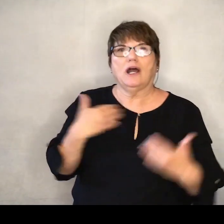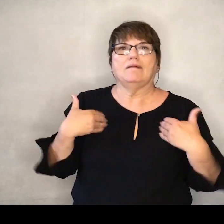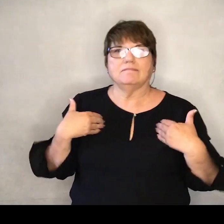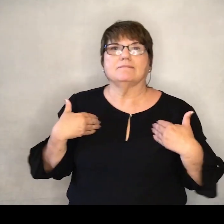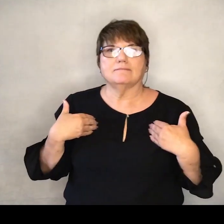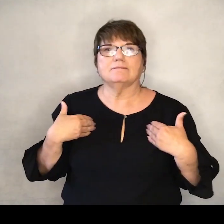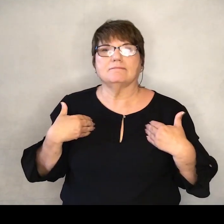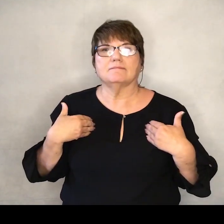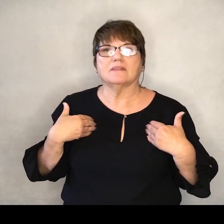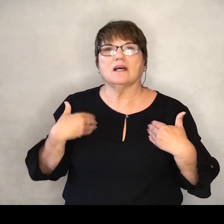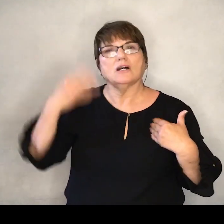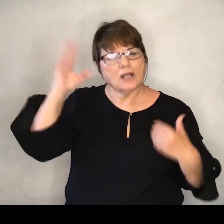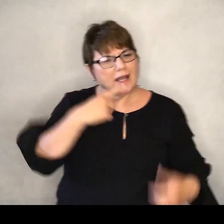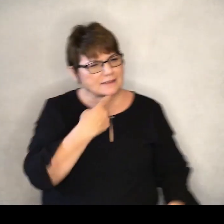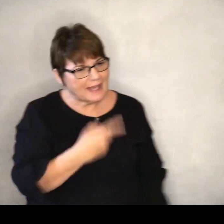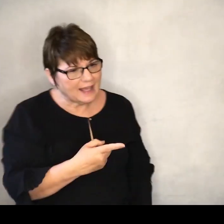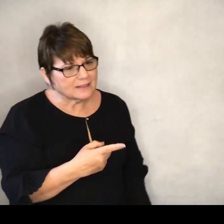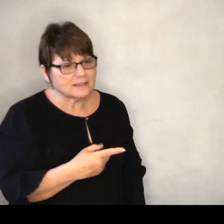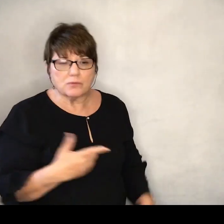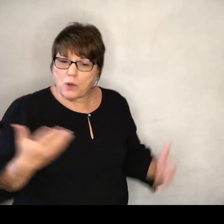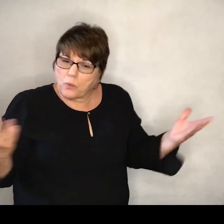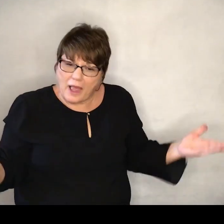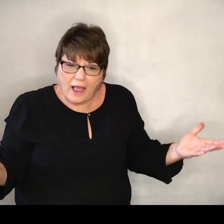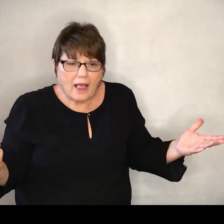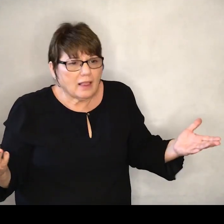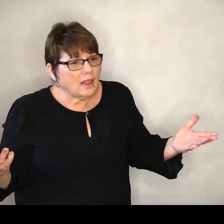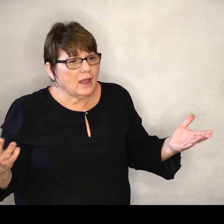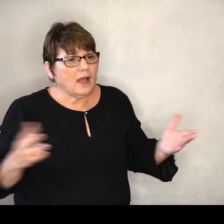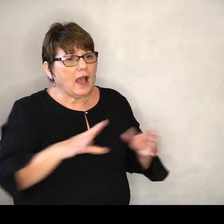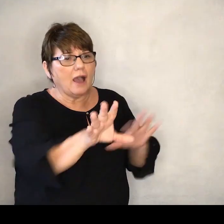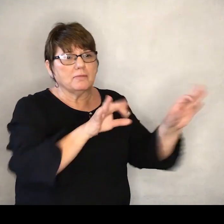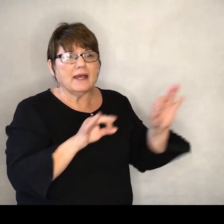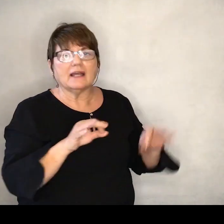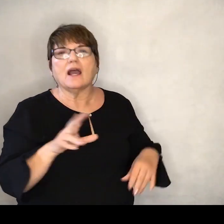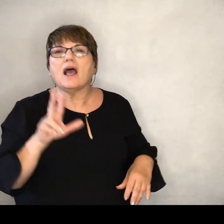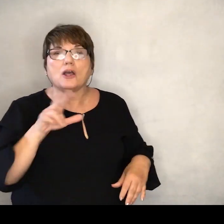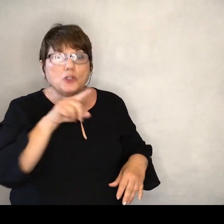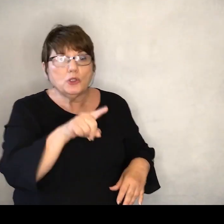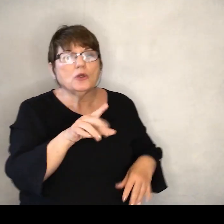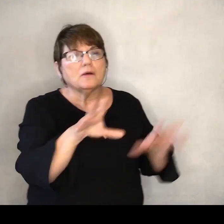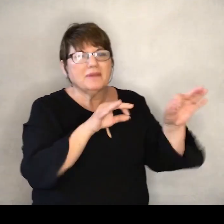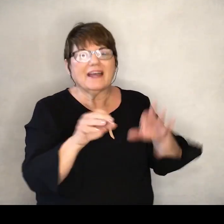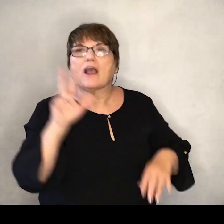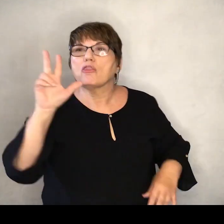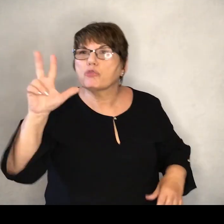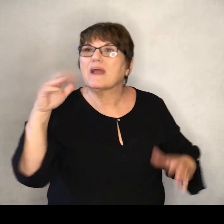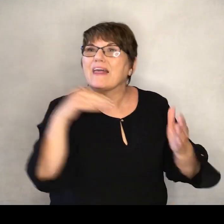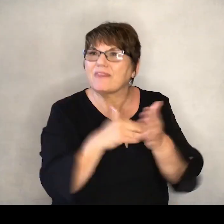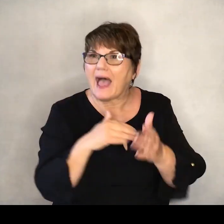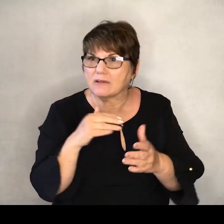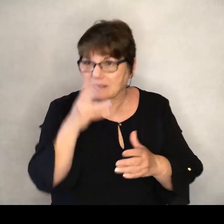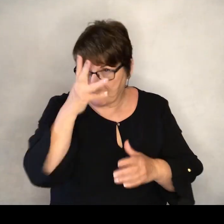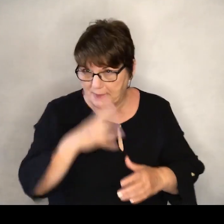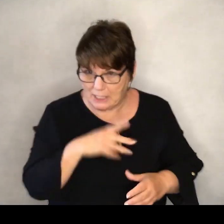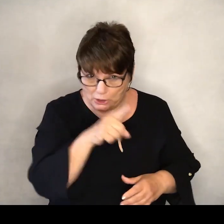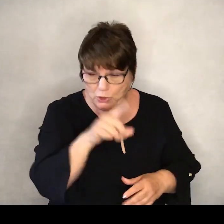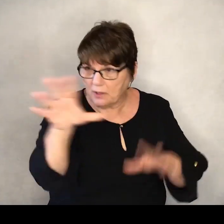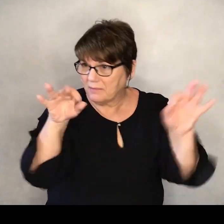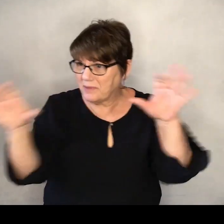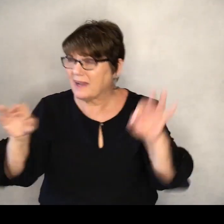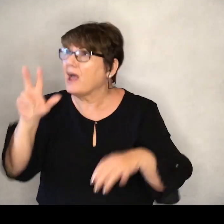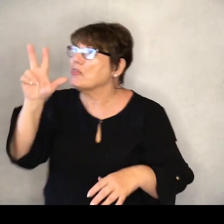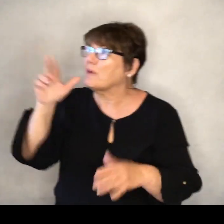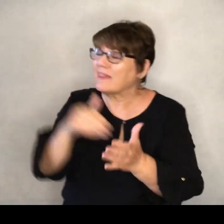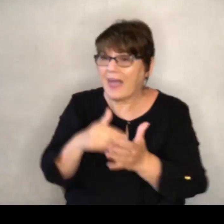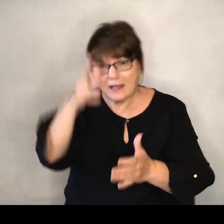And God tells him now, well, I'm going to handpick 3,000 men. Yeah, I said 3,000. 3,000